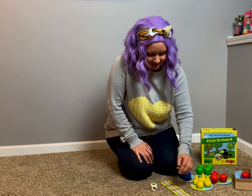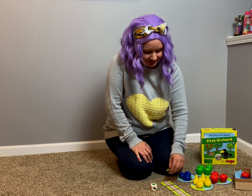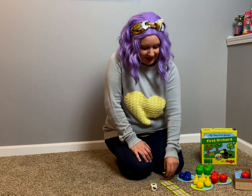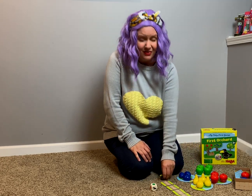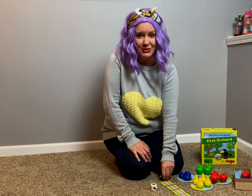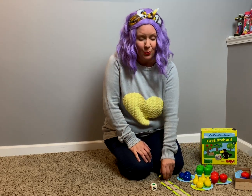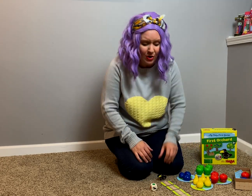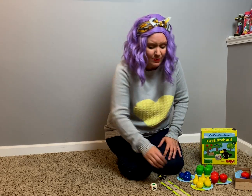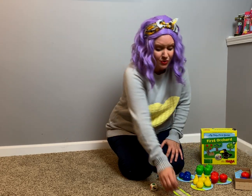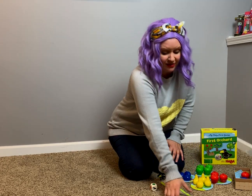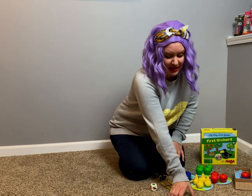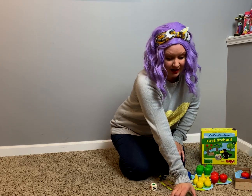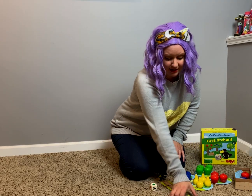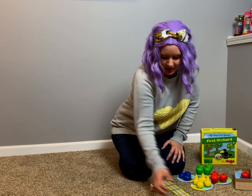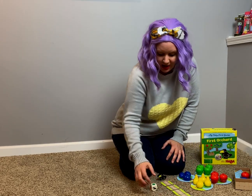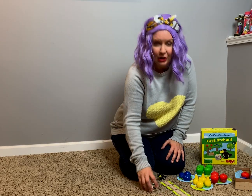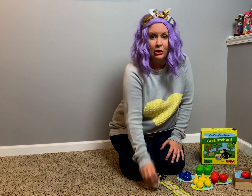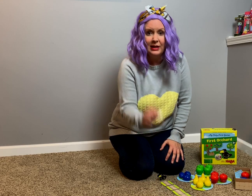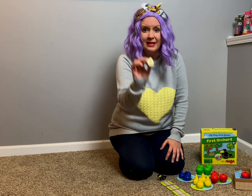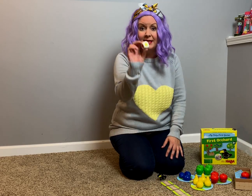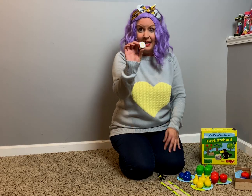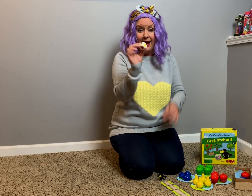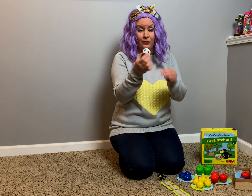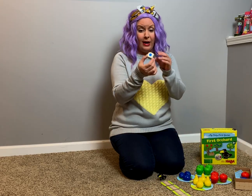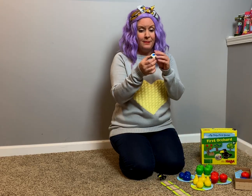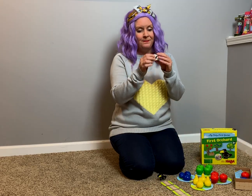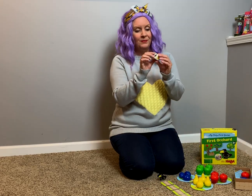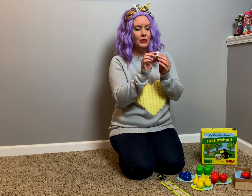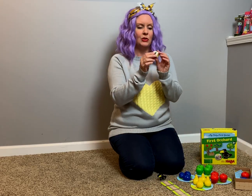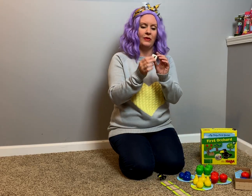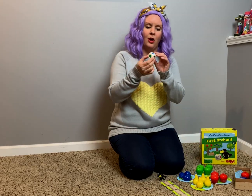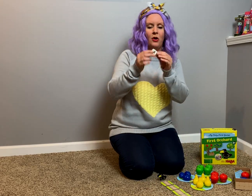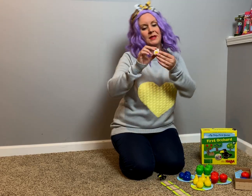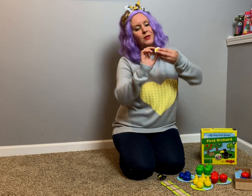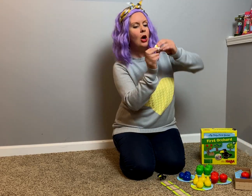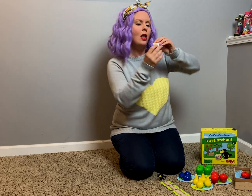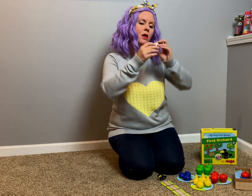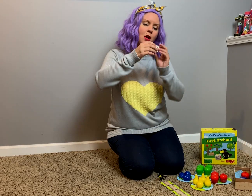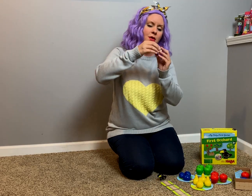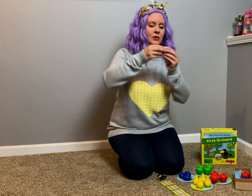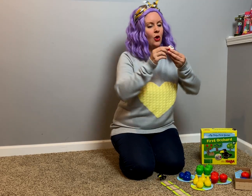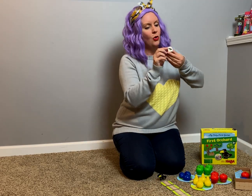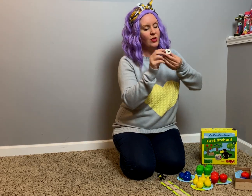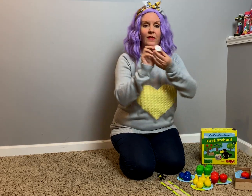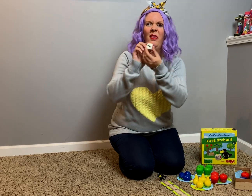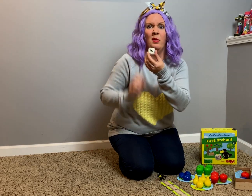And there's one more thing. Look at this die, right? So, we've got all these colors. We've got the